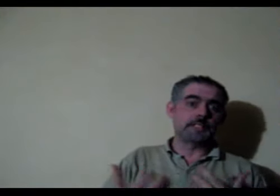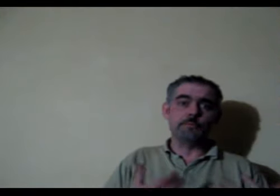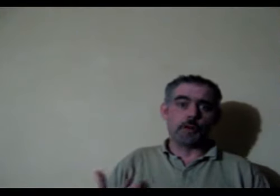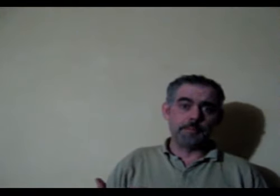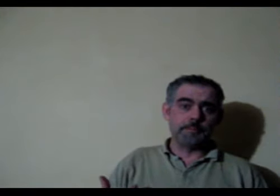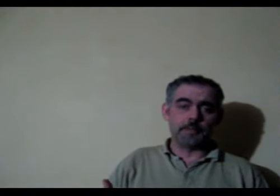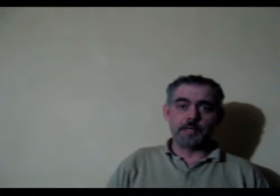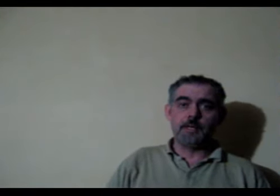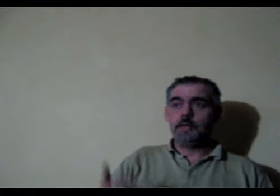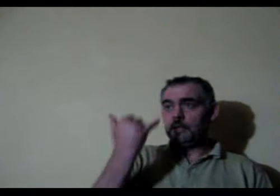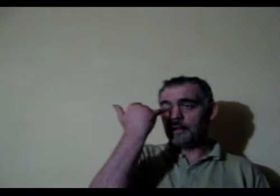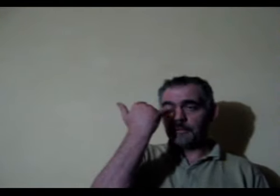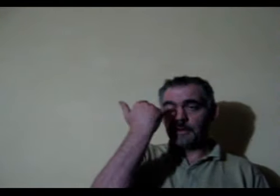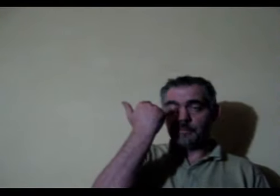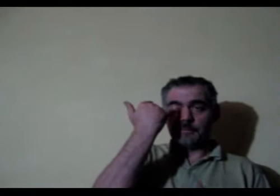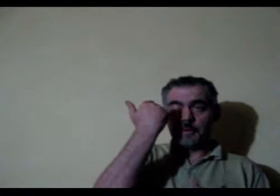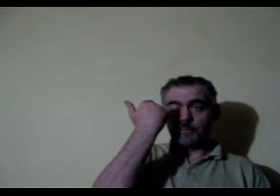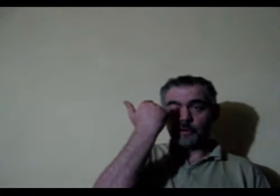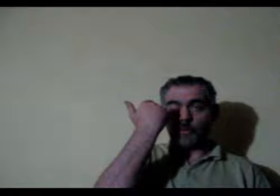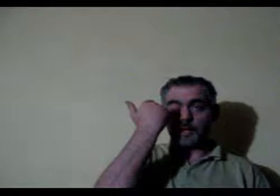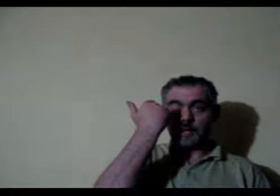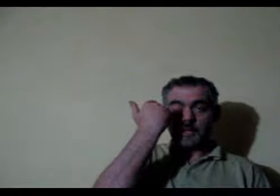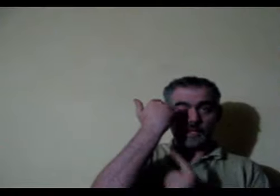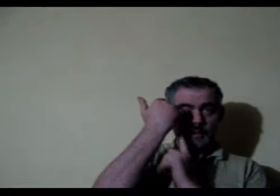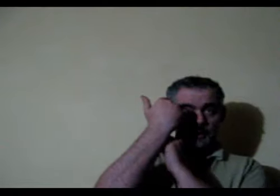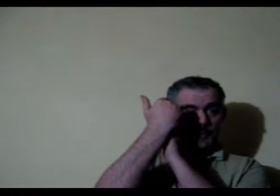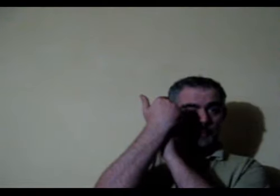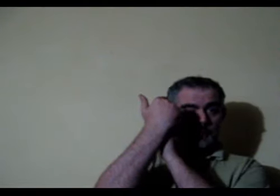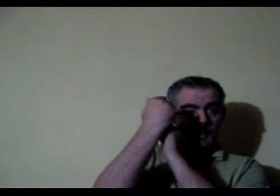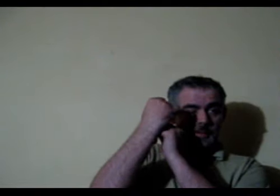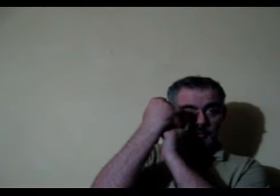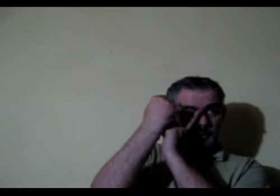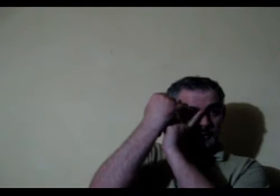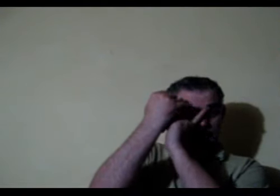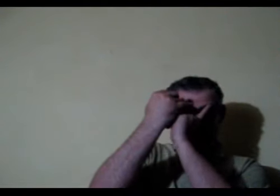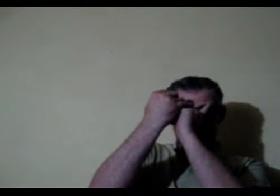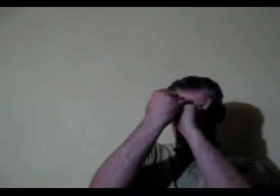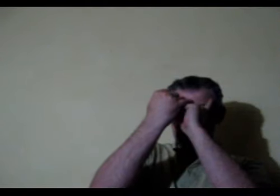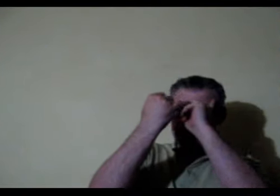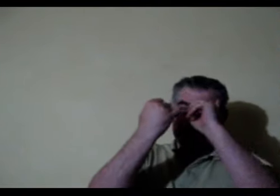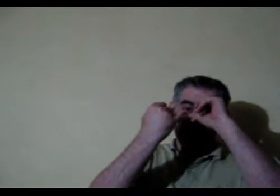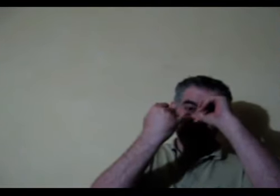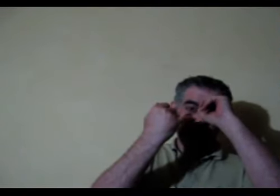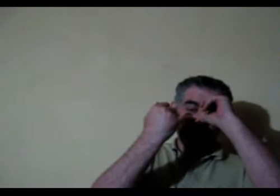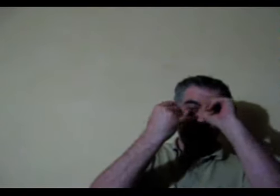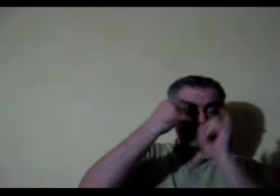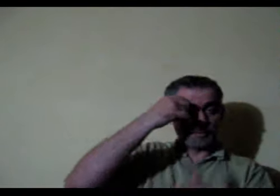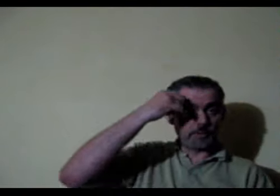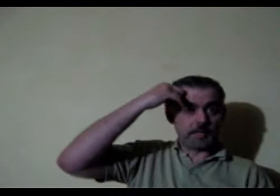less the same job ok you have from one eye you have a main connection to the opposite hemisphere and a smaller